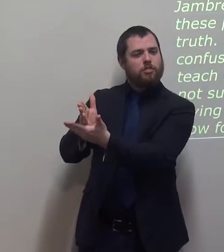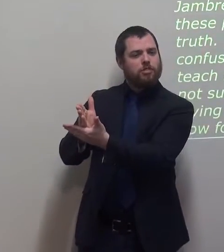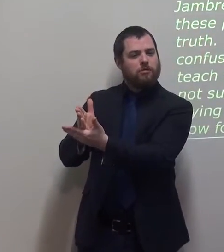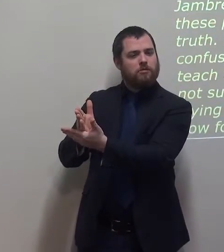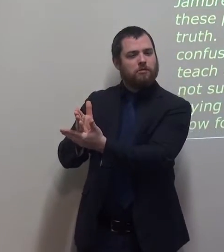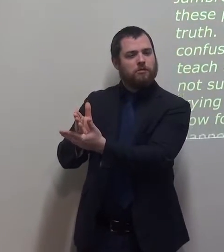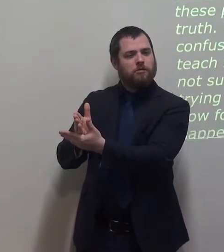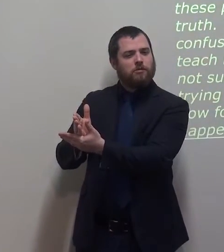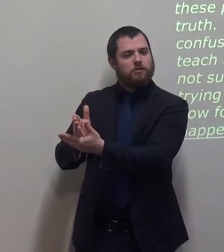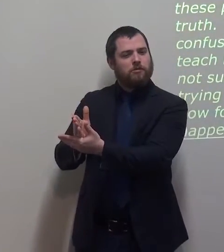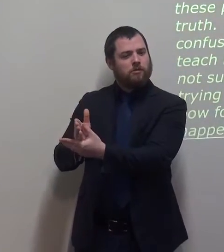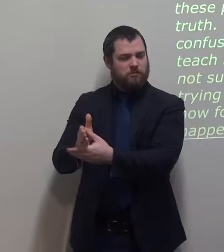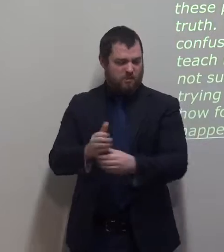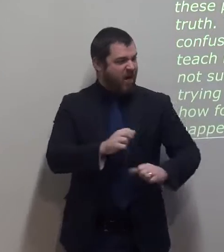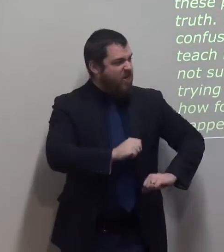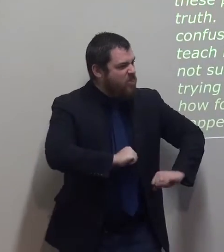Their thinking is good of things.